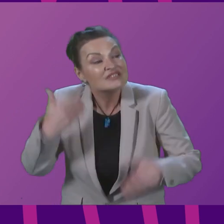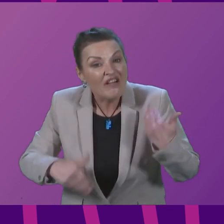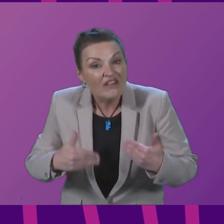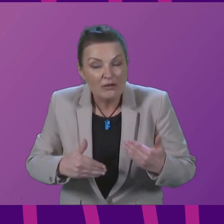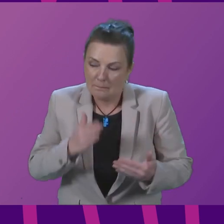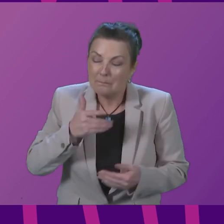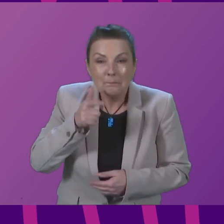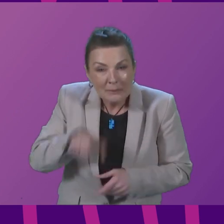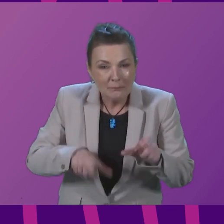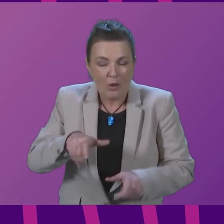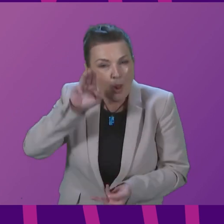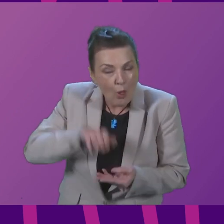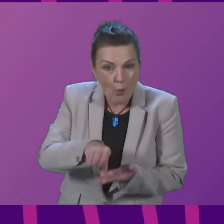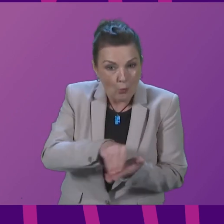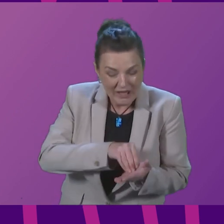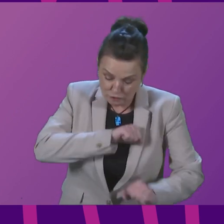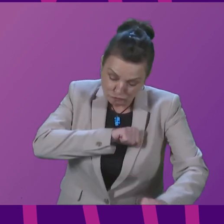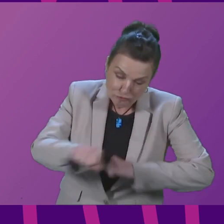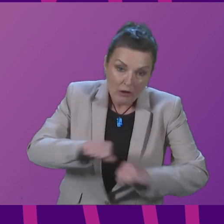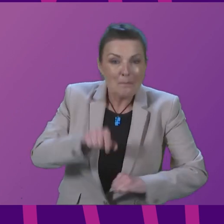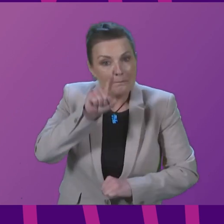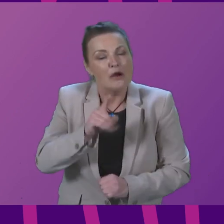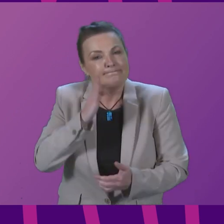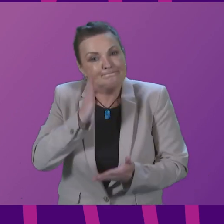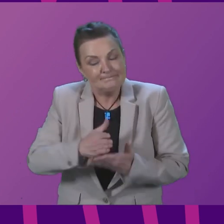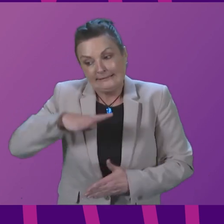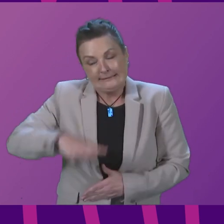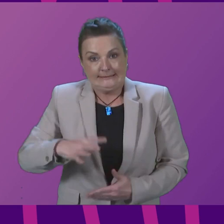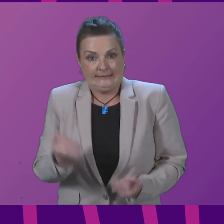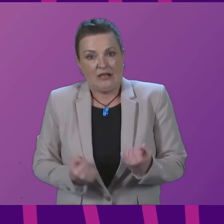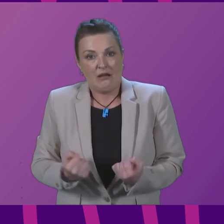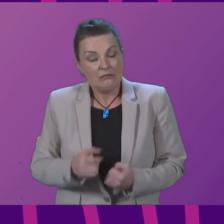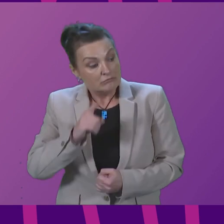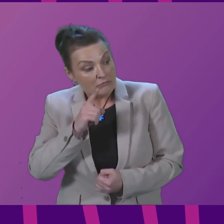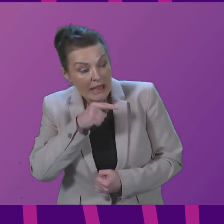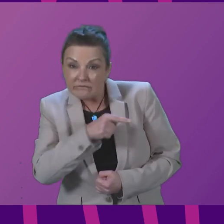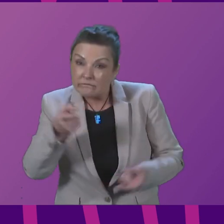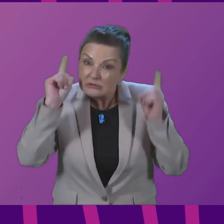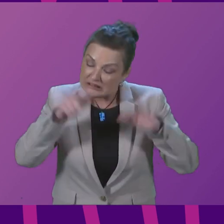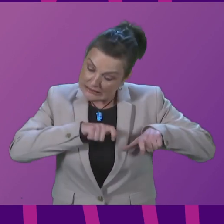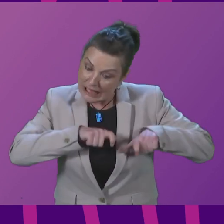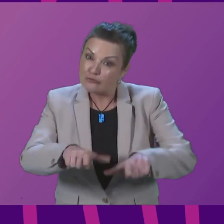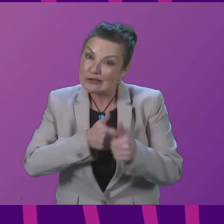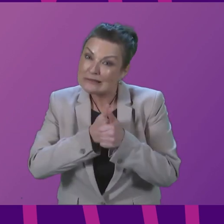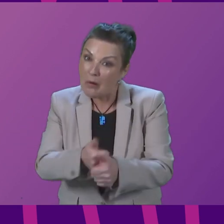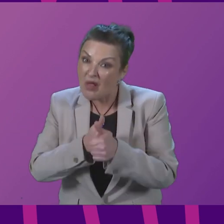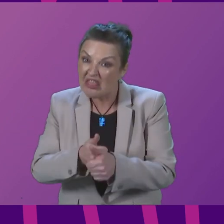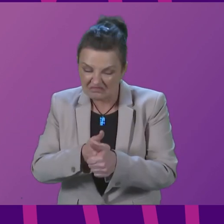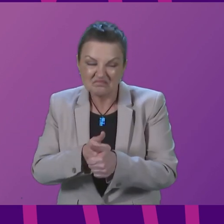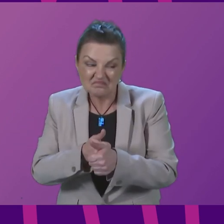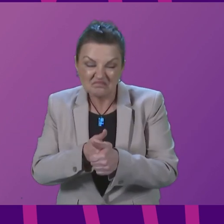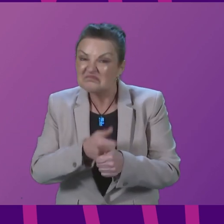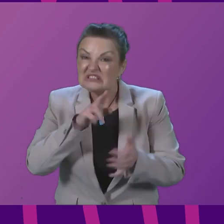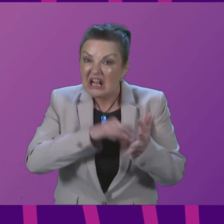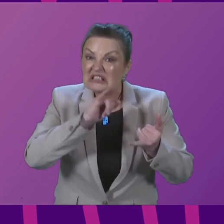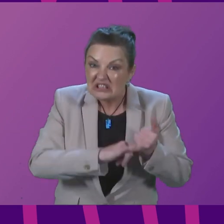struggling with the cost of living. If the First Minister carries on down this road, Nicola Sturgeon and her SNP candidates are going